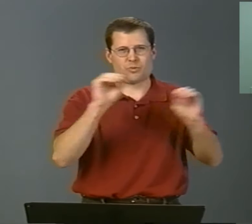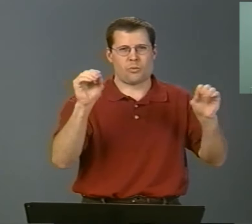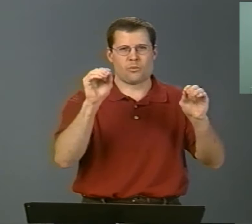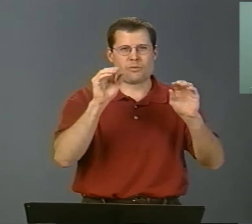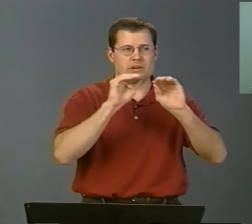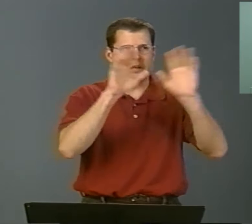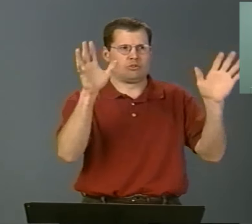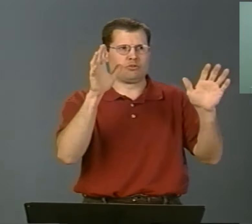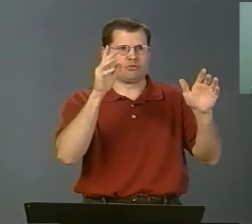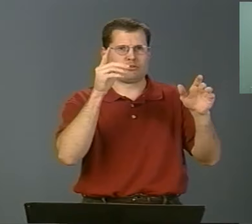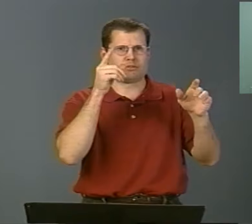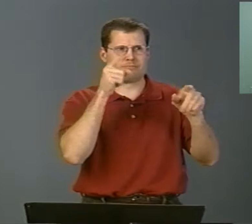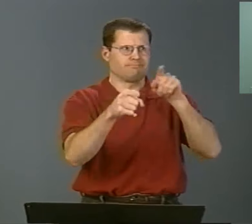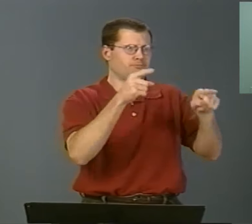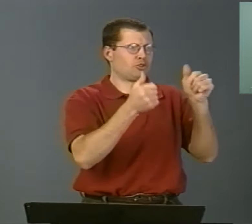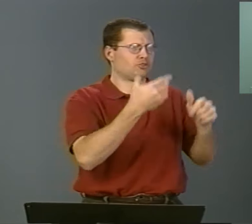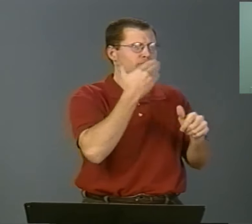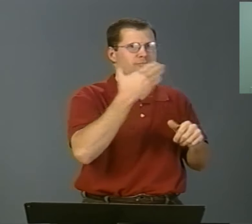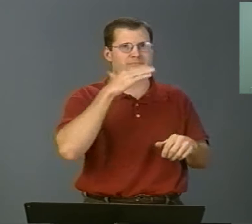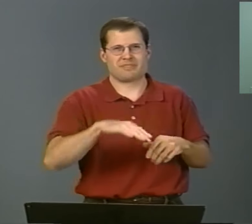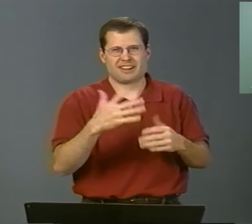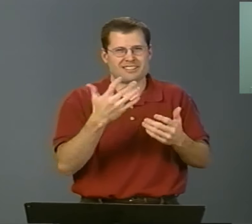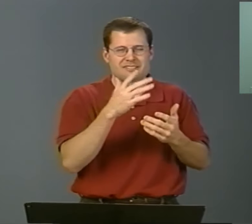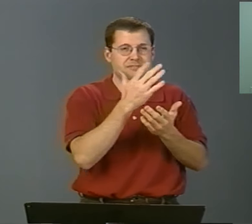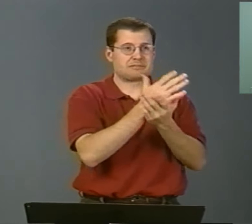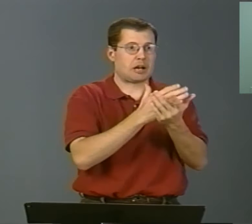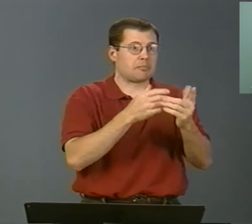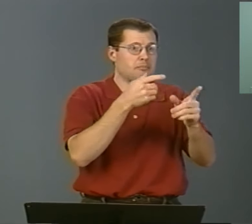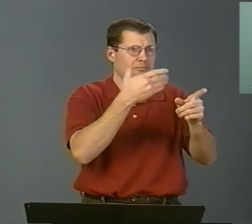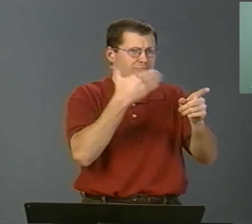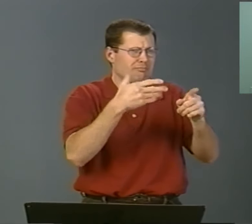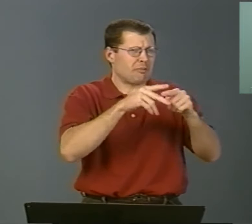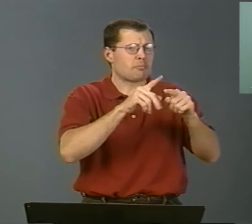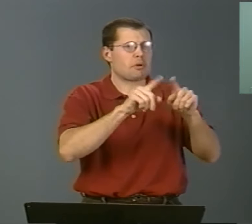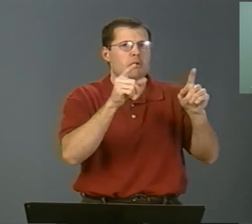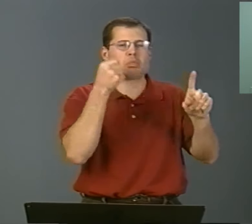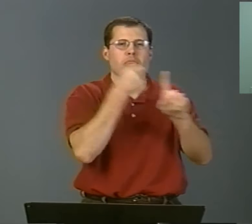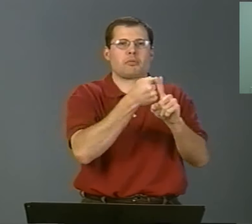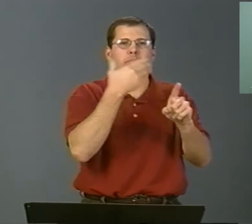Finding a mechanic can look like it's simple but really it can be complicated.